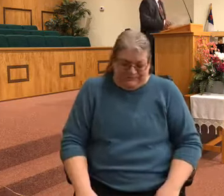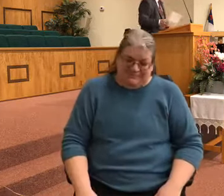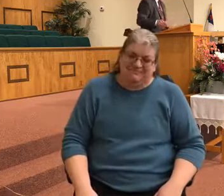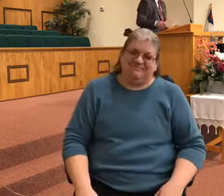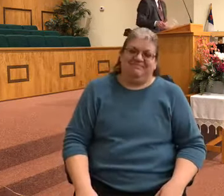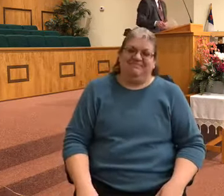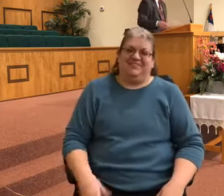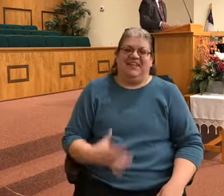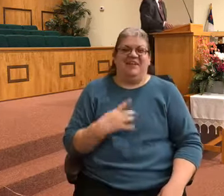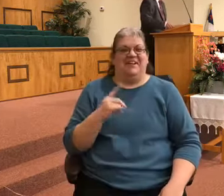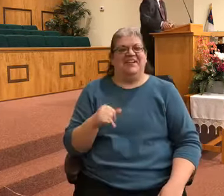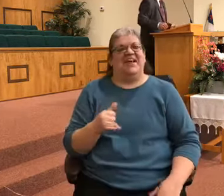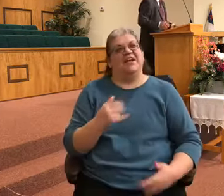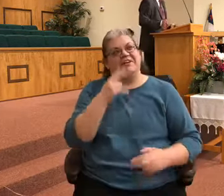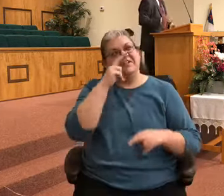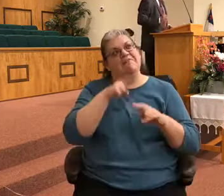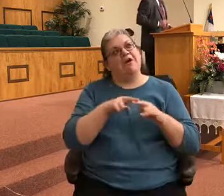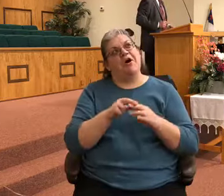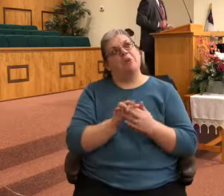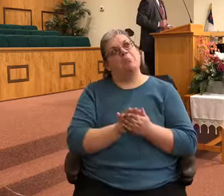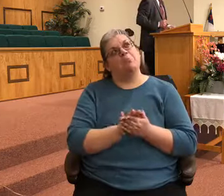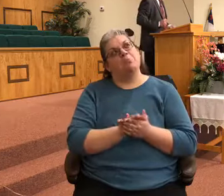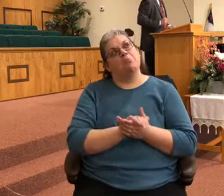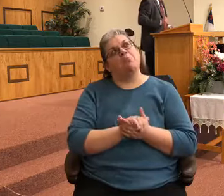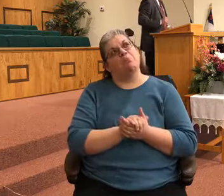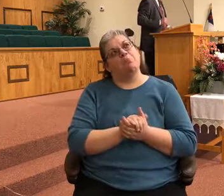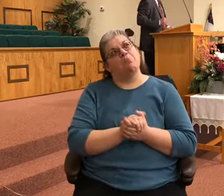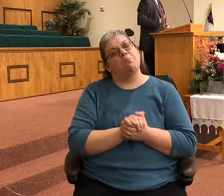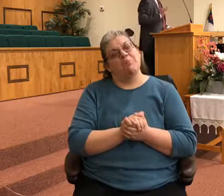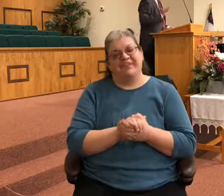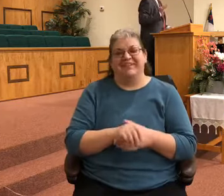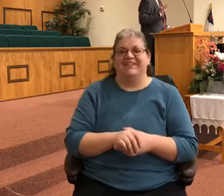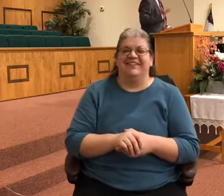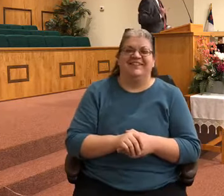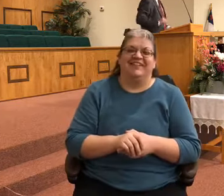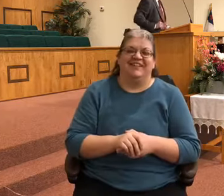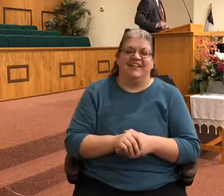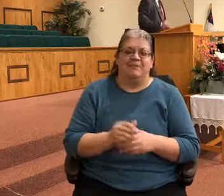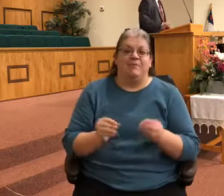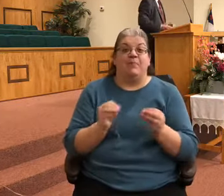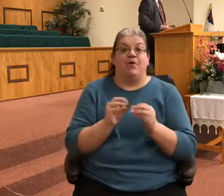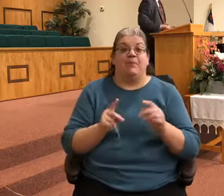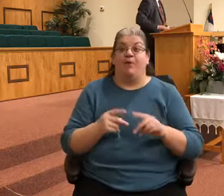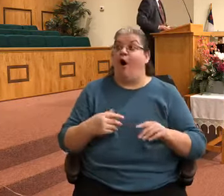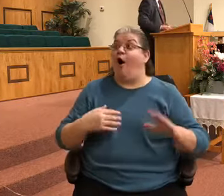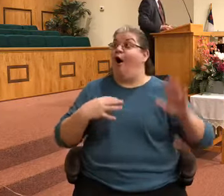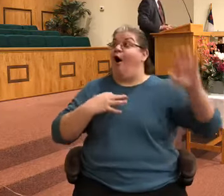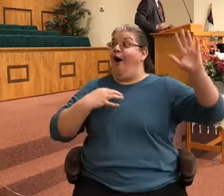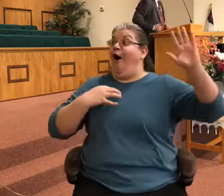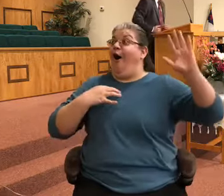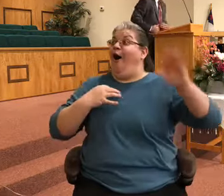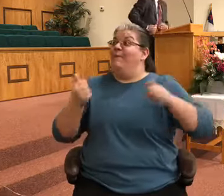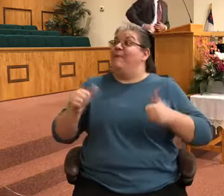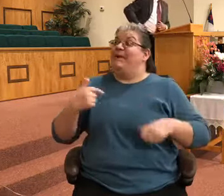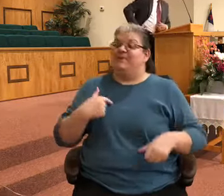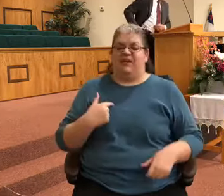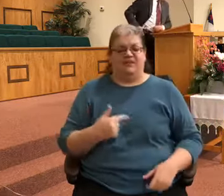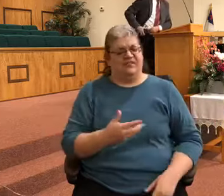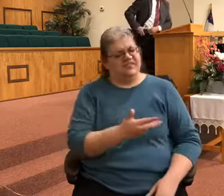can be a lot of fun. We'd probably get people looking to get baptized who really didn't need to get baptized. All right, 2 Kings